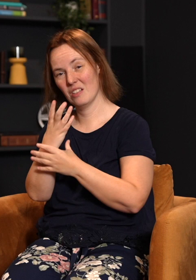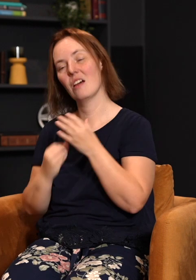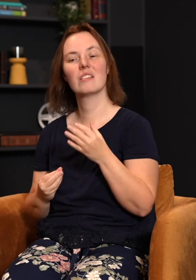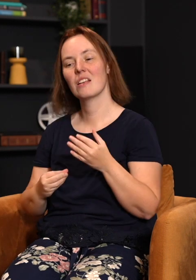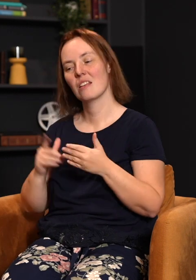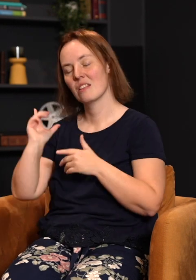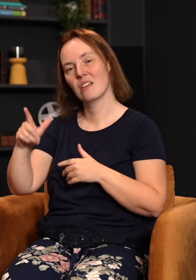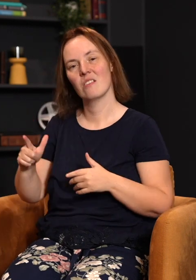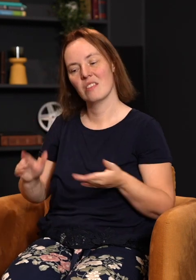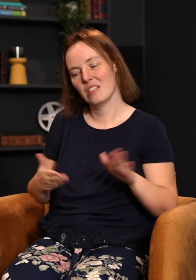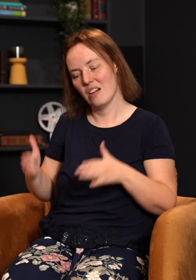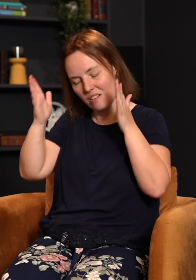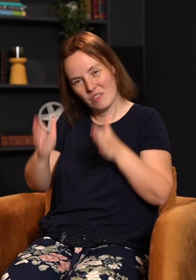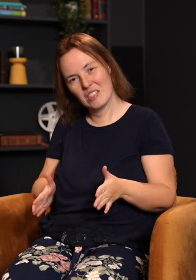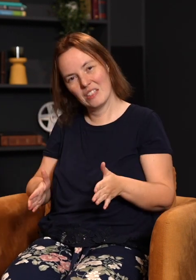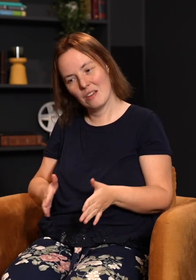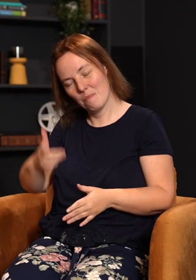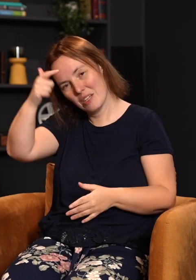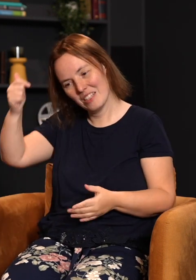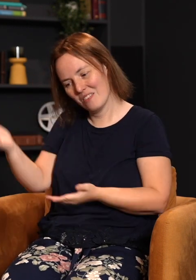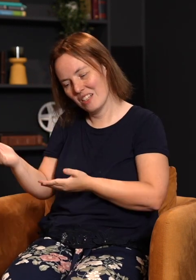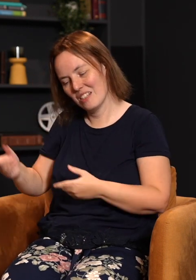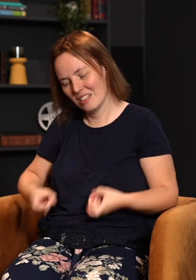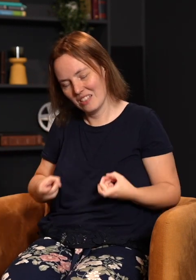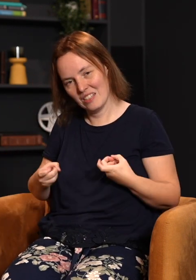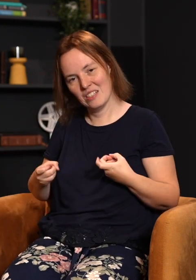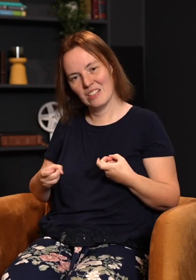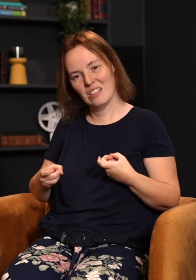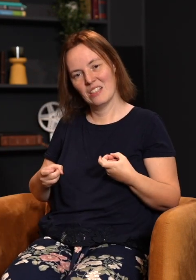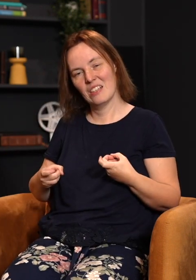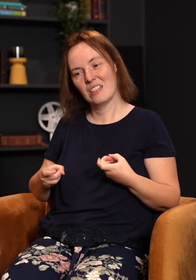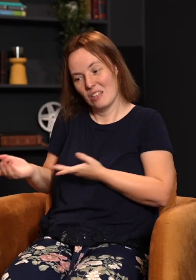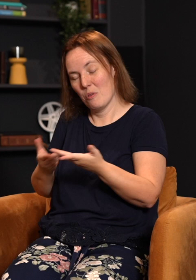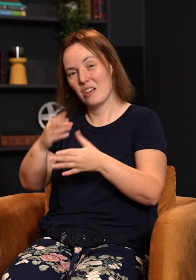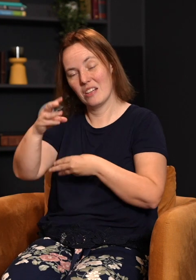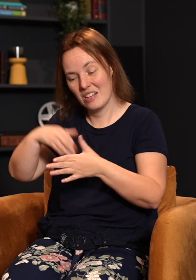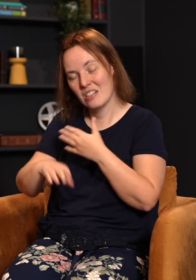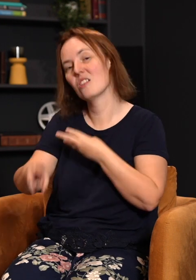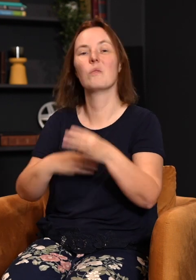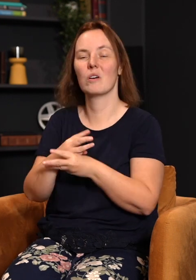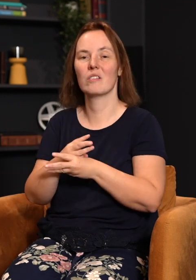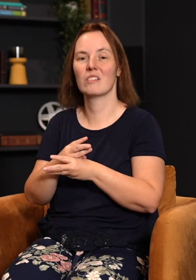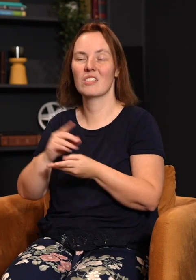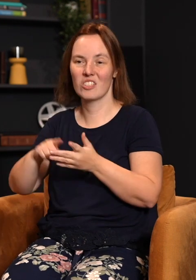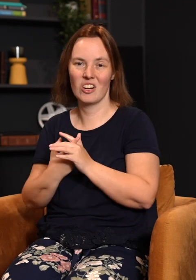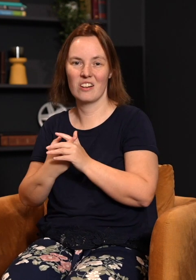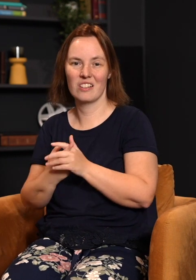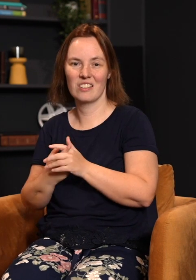course, they died physically because of the sin they brought into the world set in motion the process of decay and death. Now,